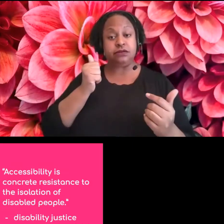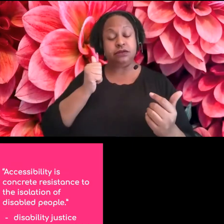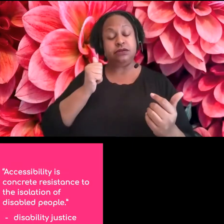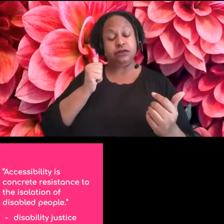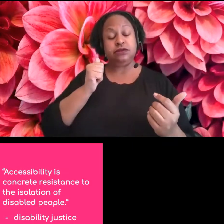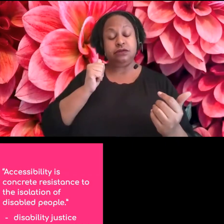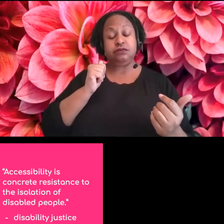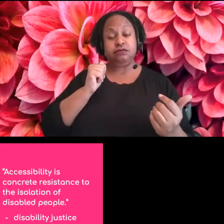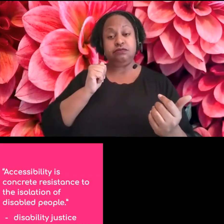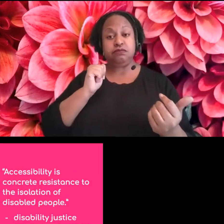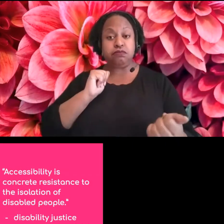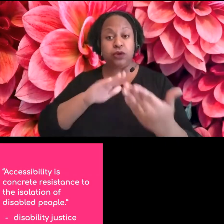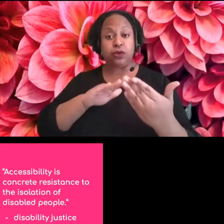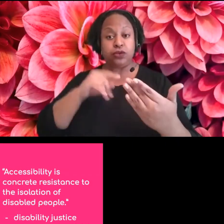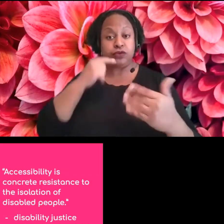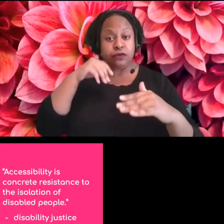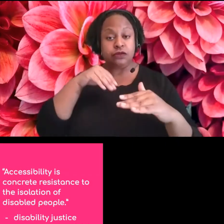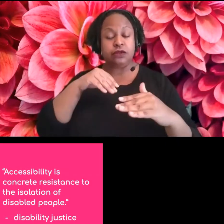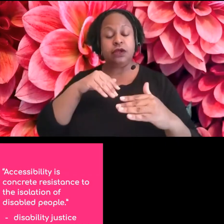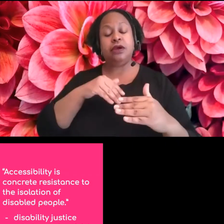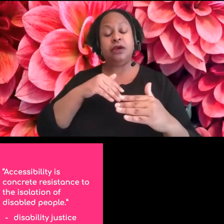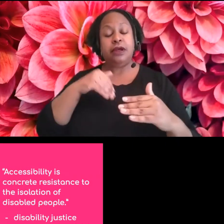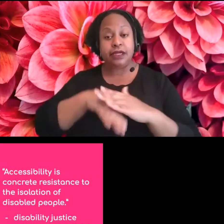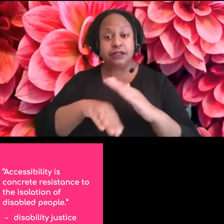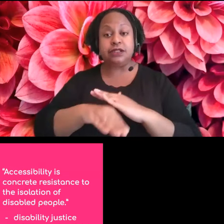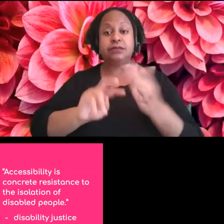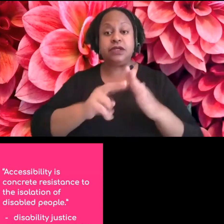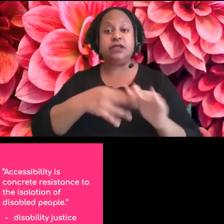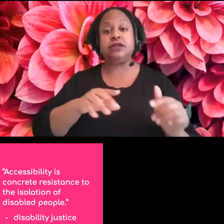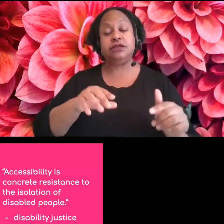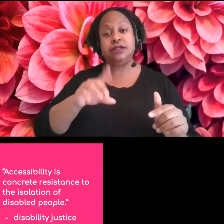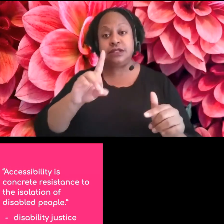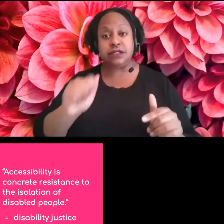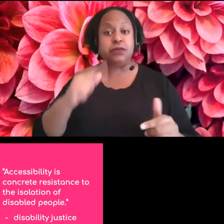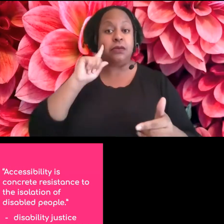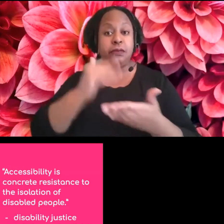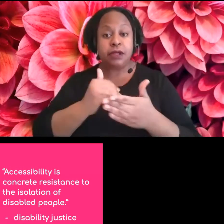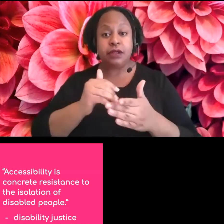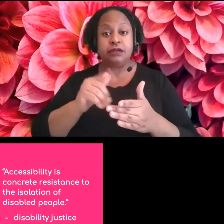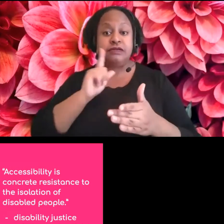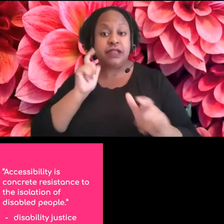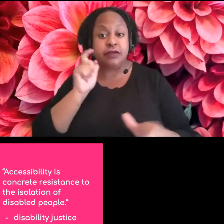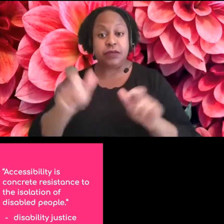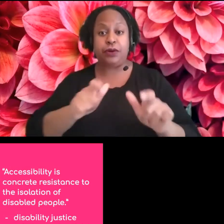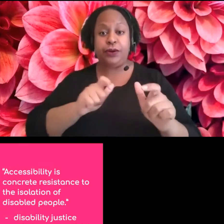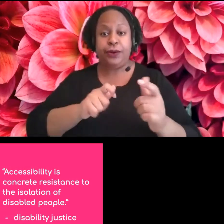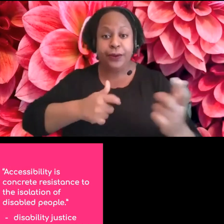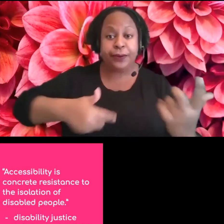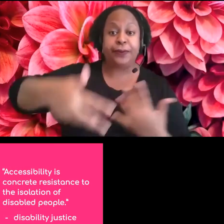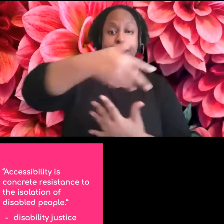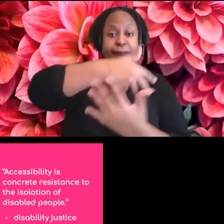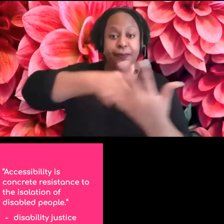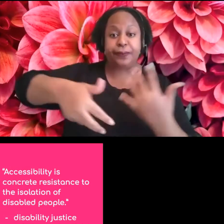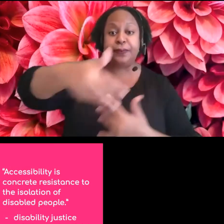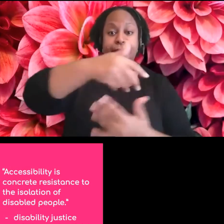disabled deaf and mad people to congregate, discourse, and create by creating all of these opportunities. So if it seems